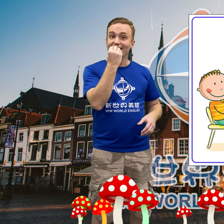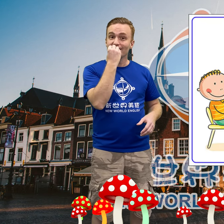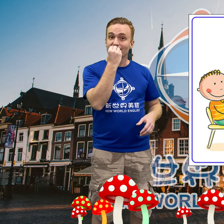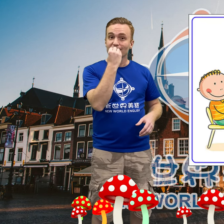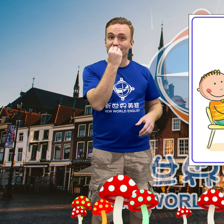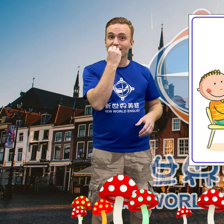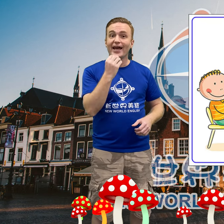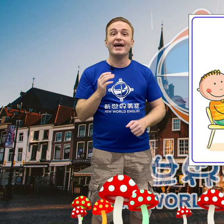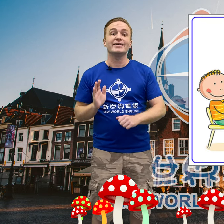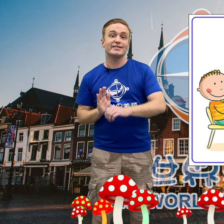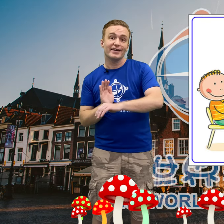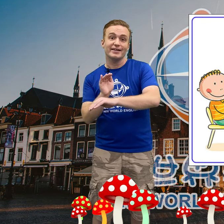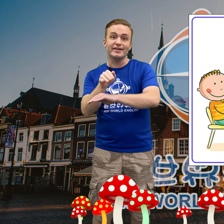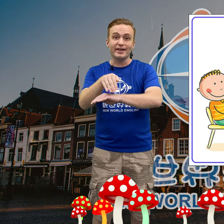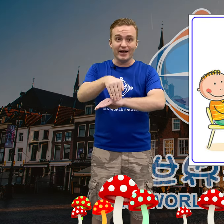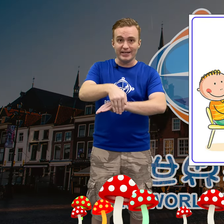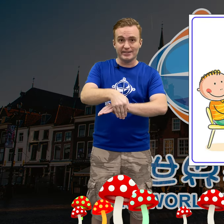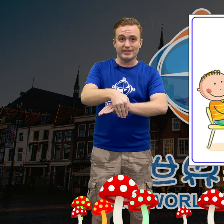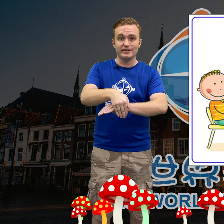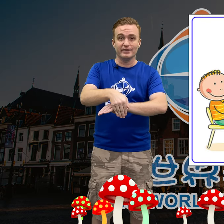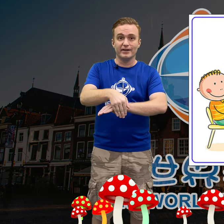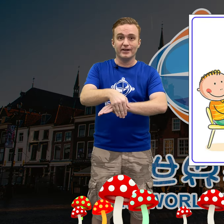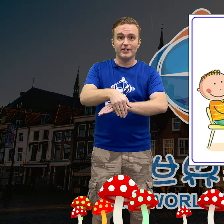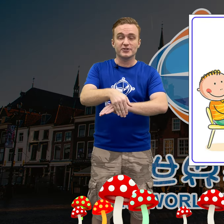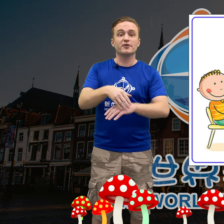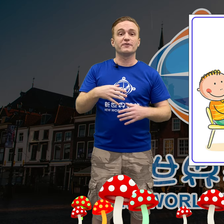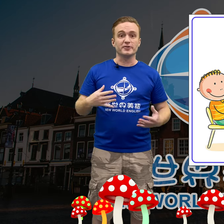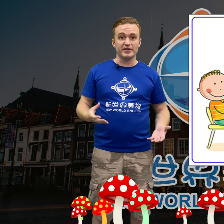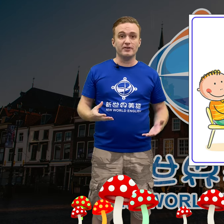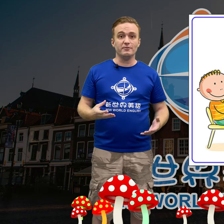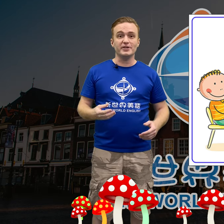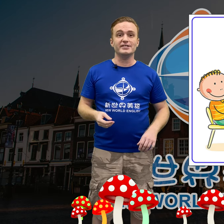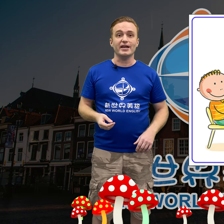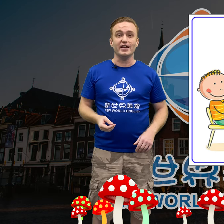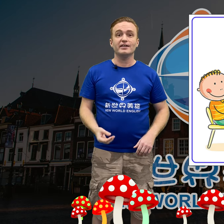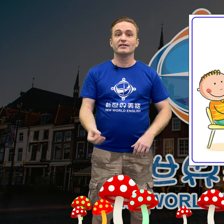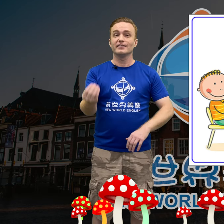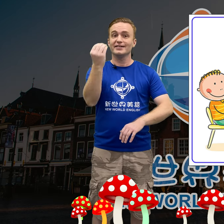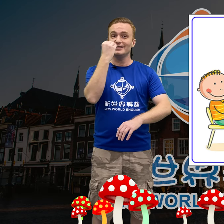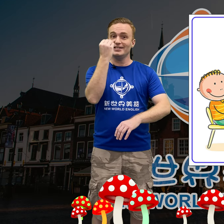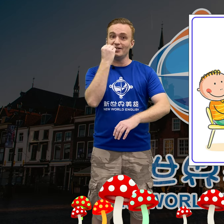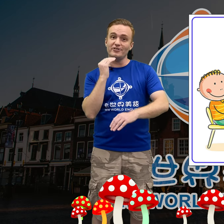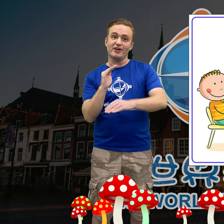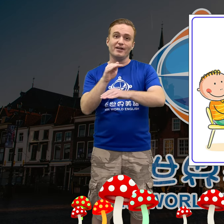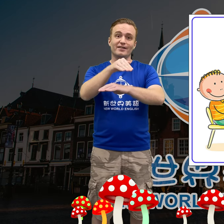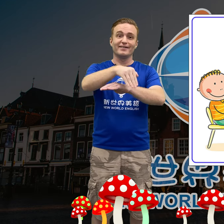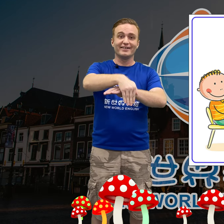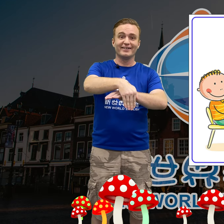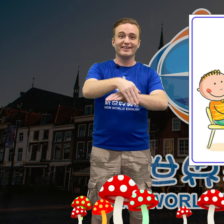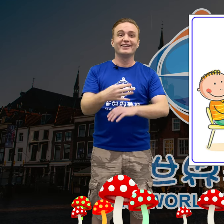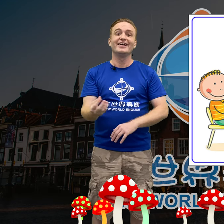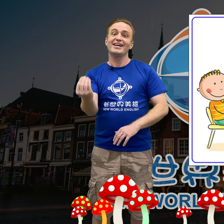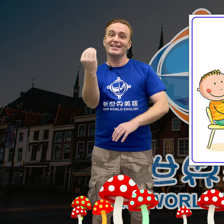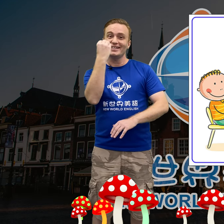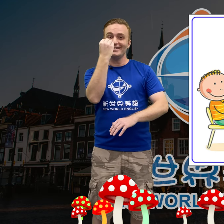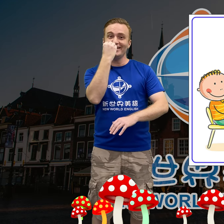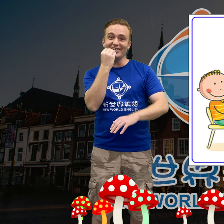and night. So, for dinner, we say dinner. Dinner.